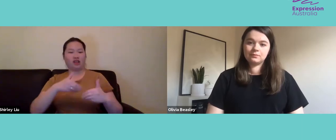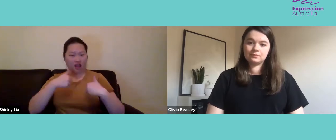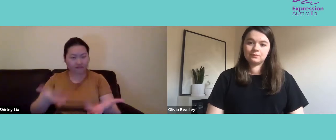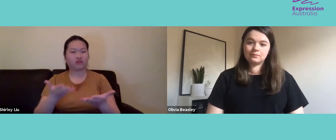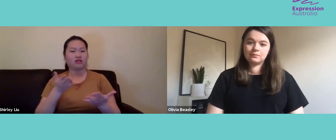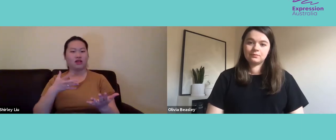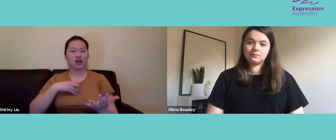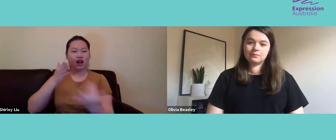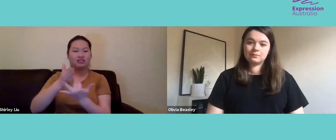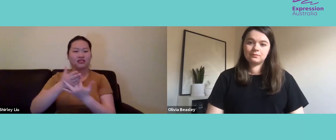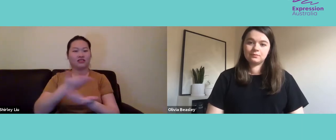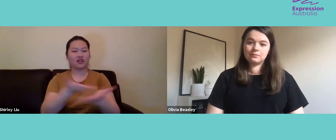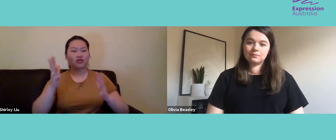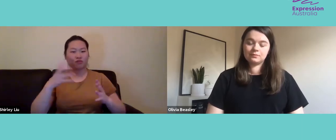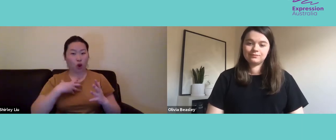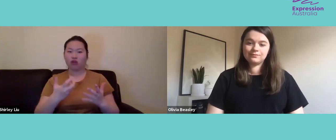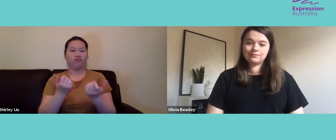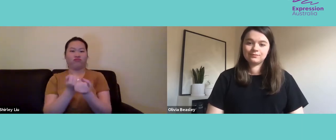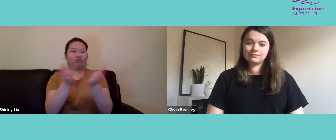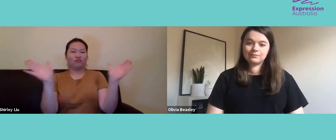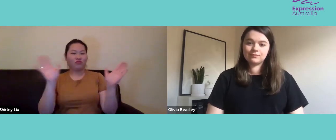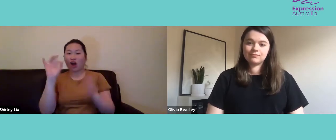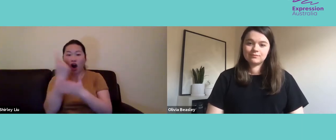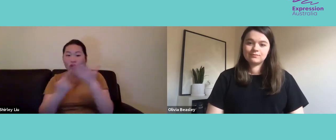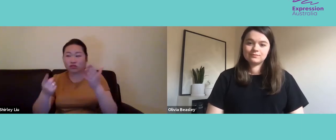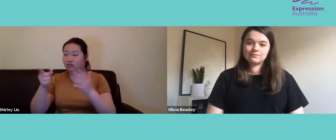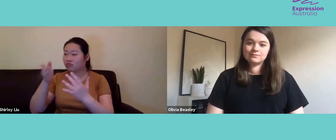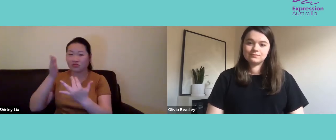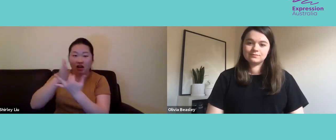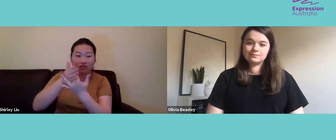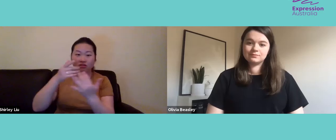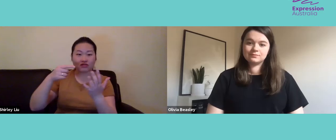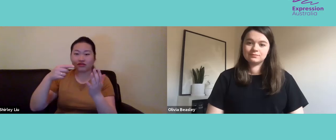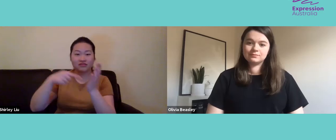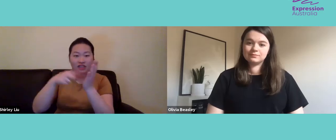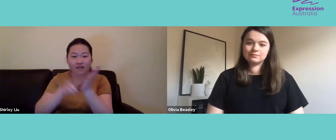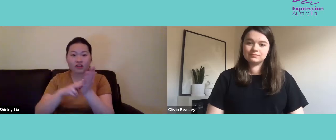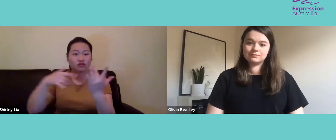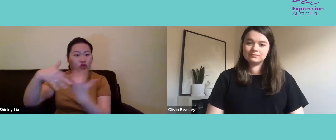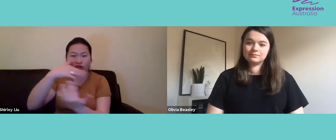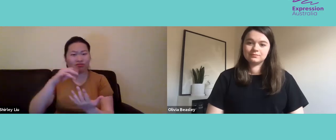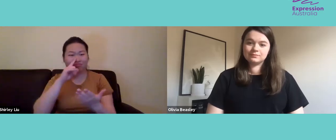language. So to have an official language, not just access to television,